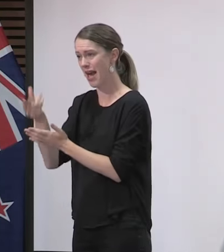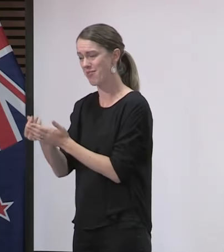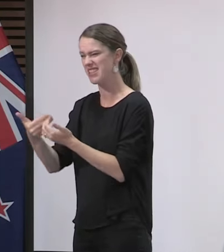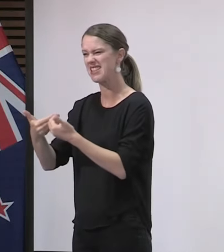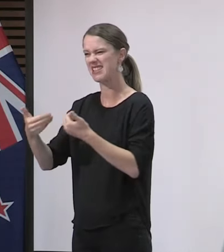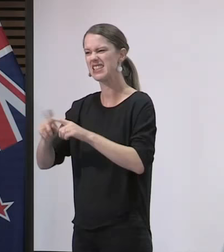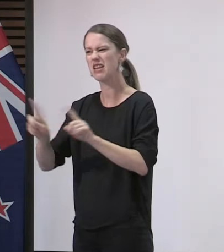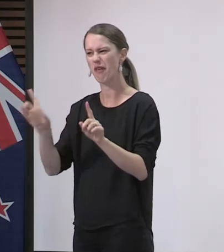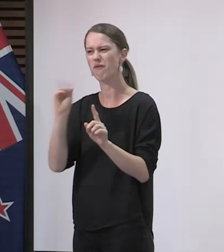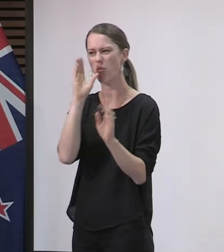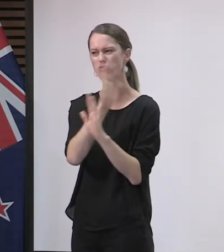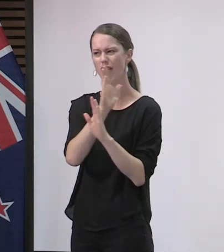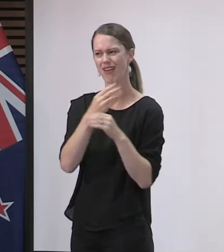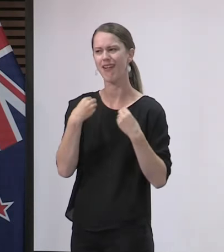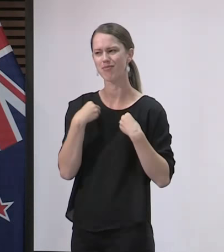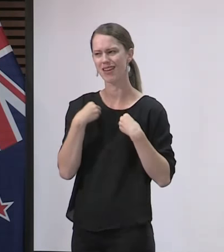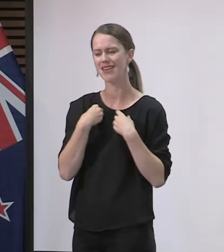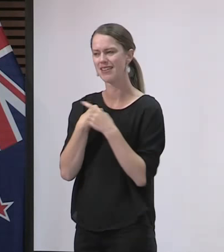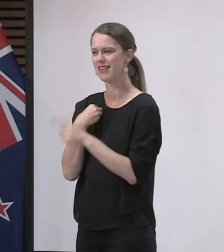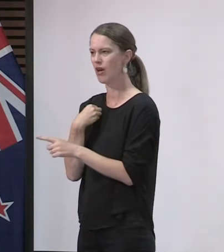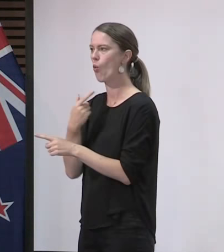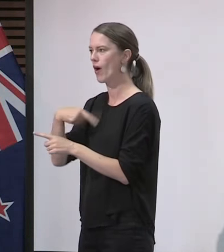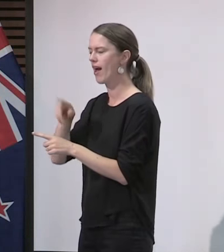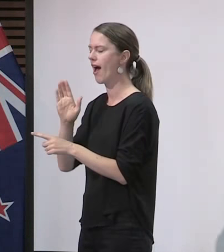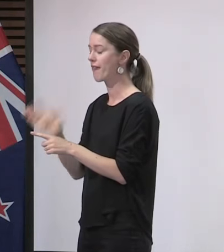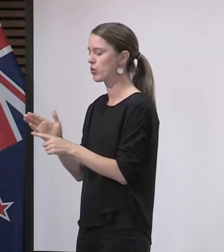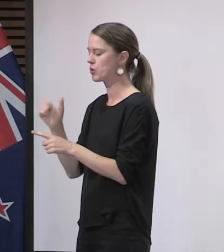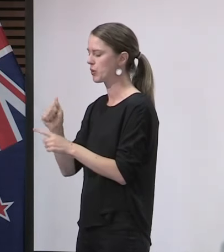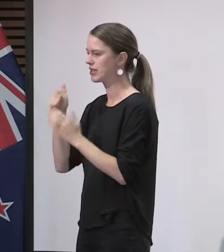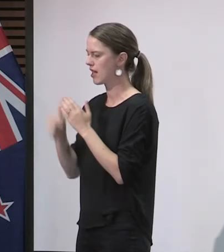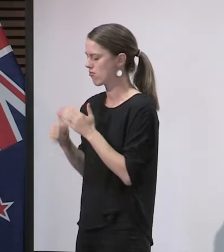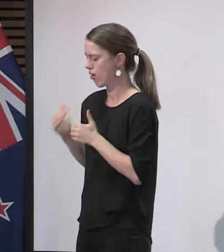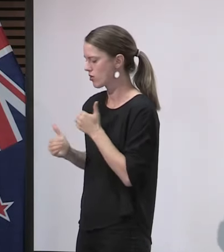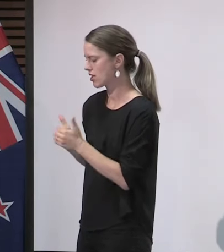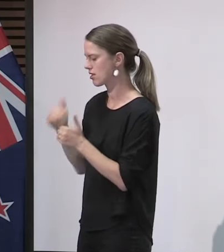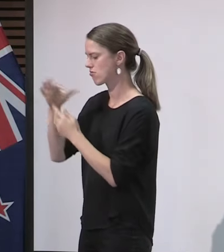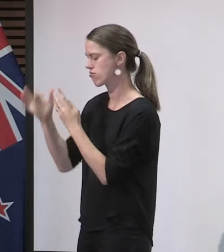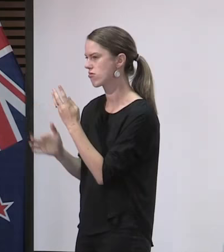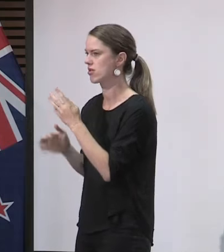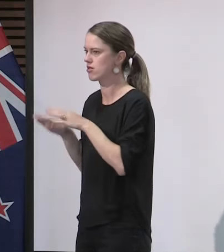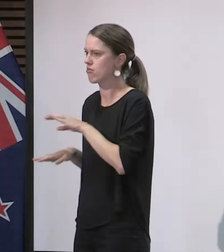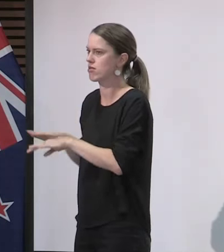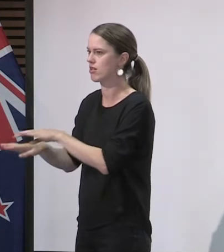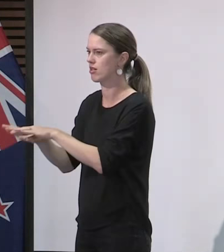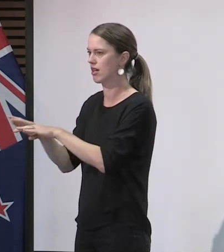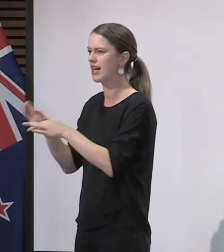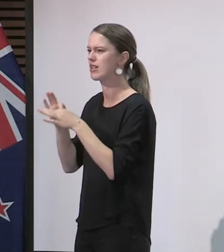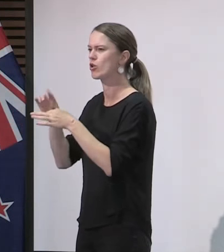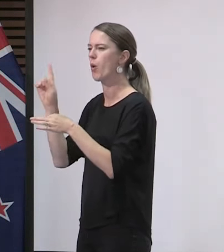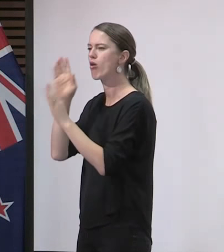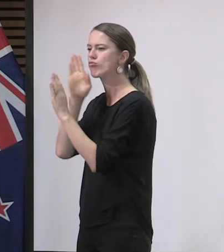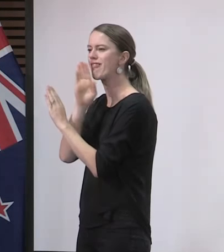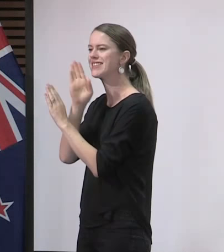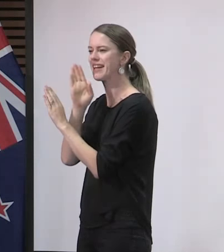private app provider. We have to go through a very thorough process, of course, particularly around privacy issues,